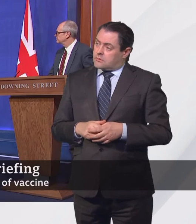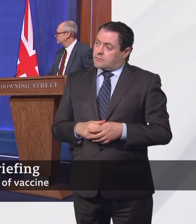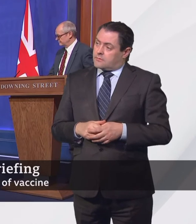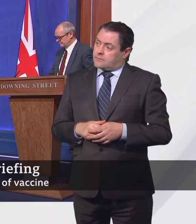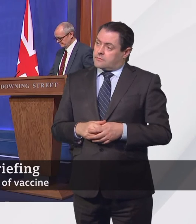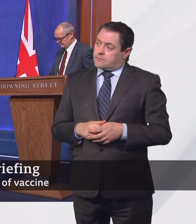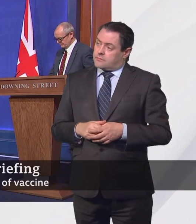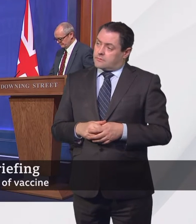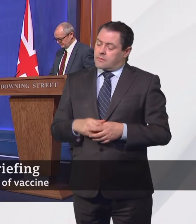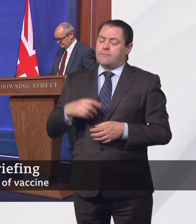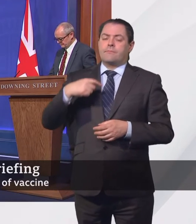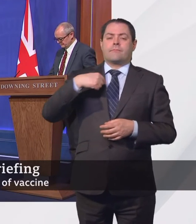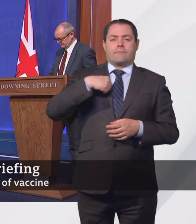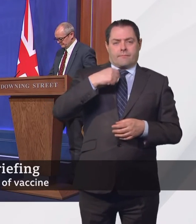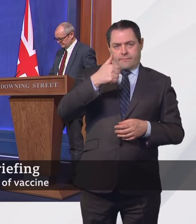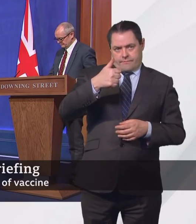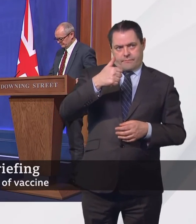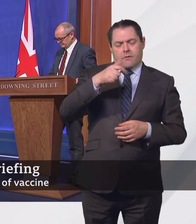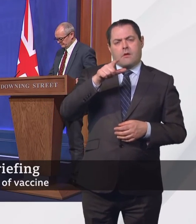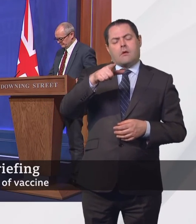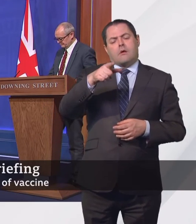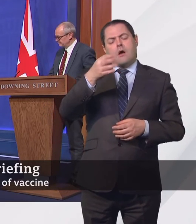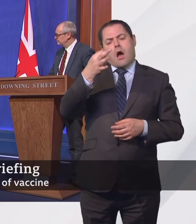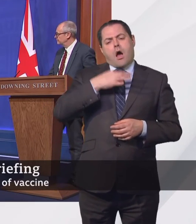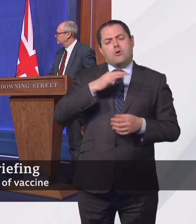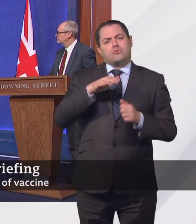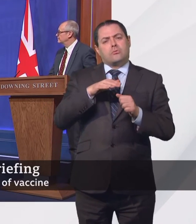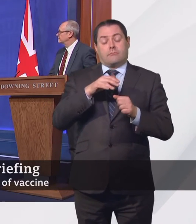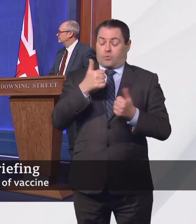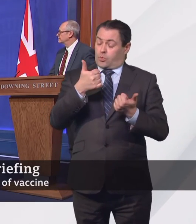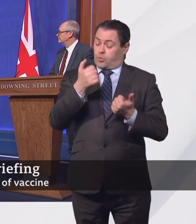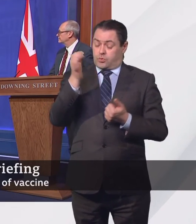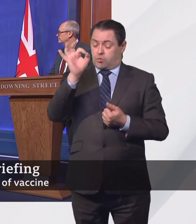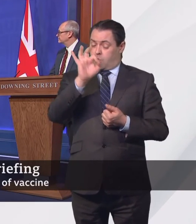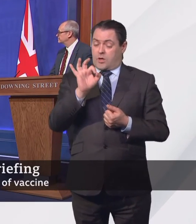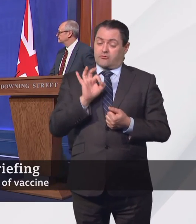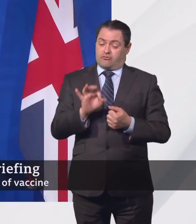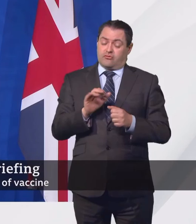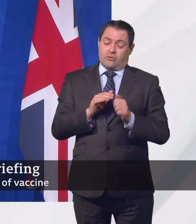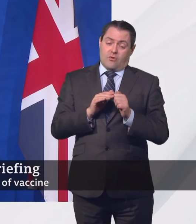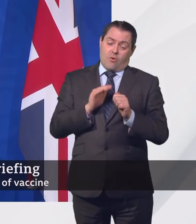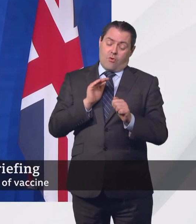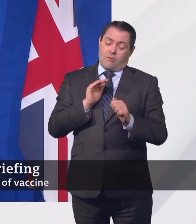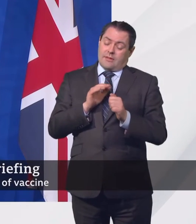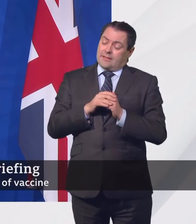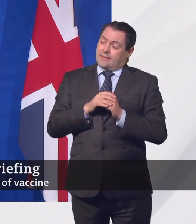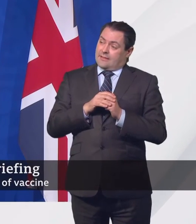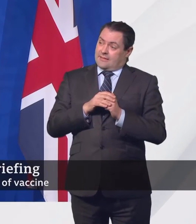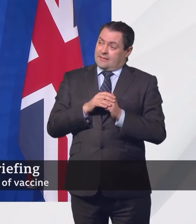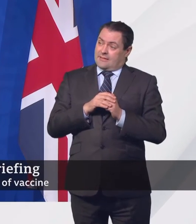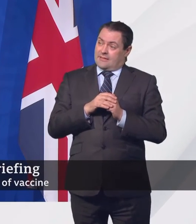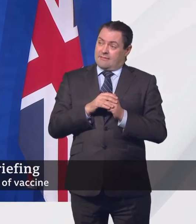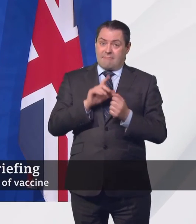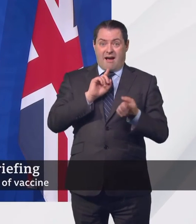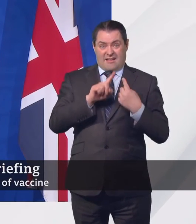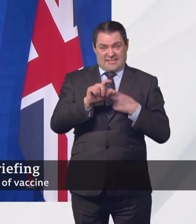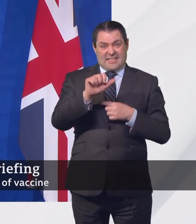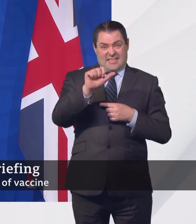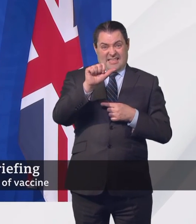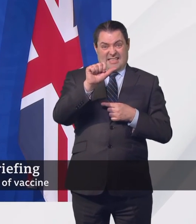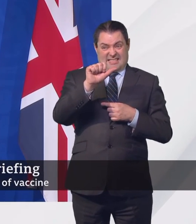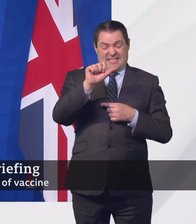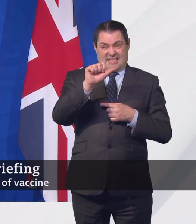Well, Sophia, think the answer to your excellent question is yes, but with, you know,